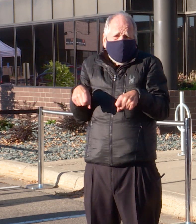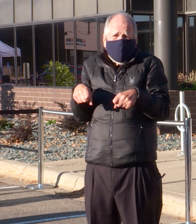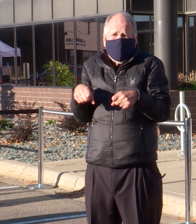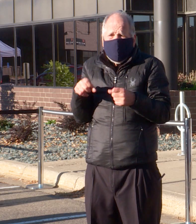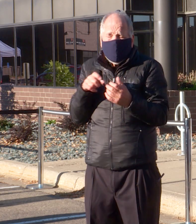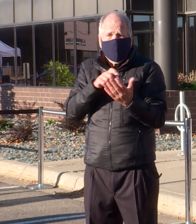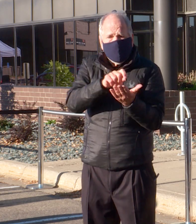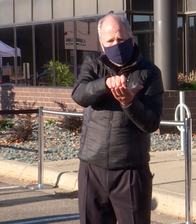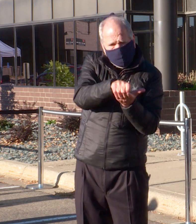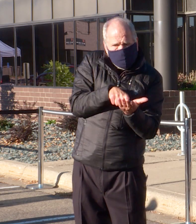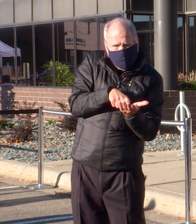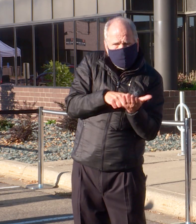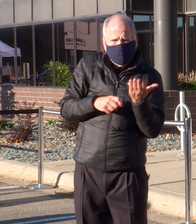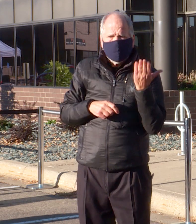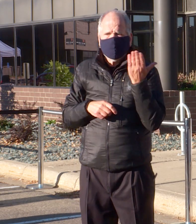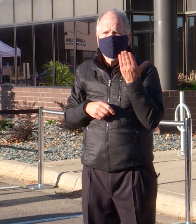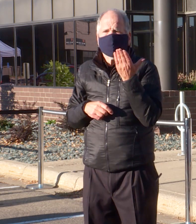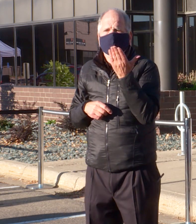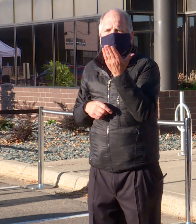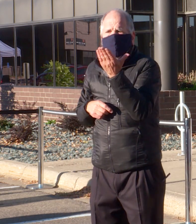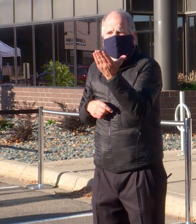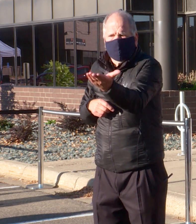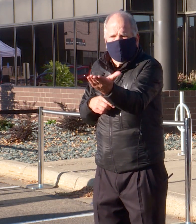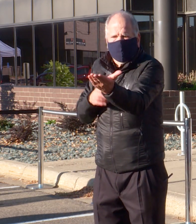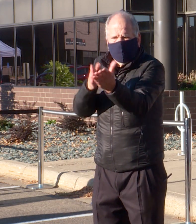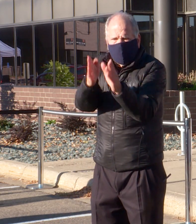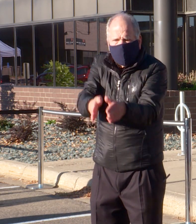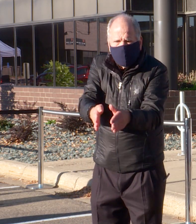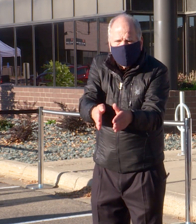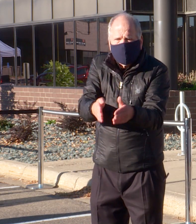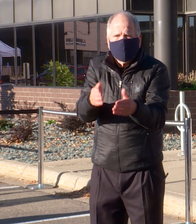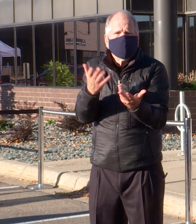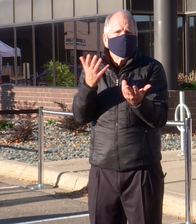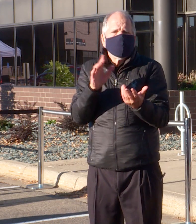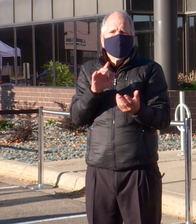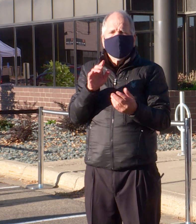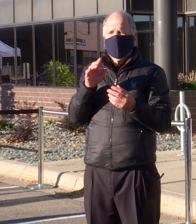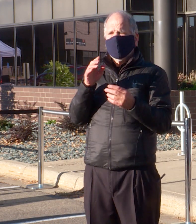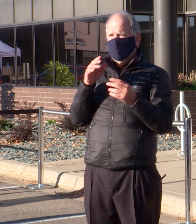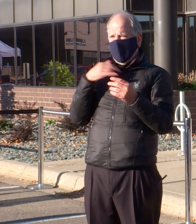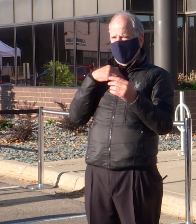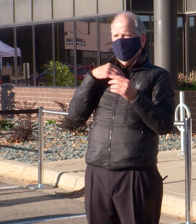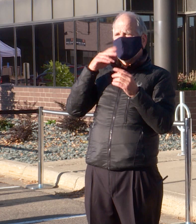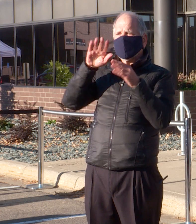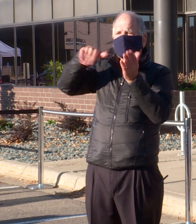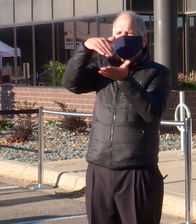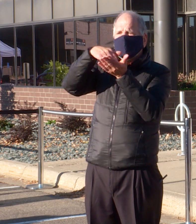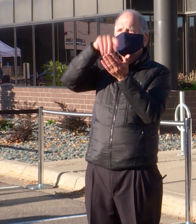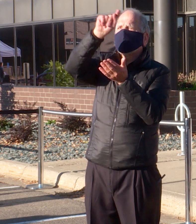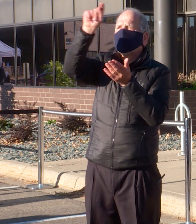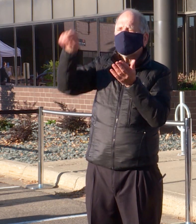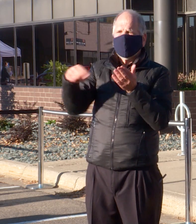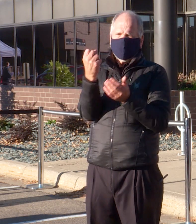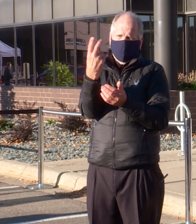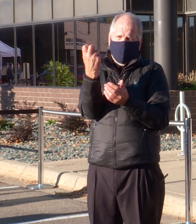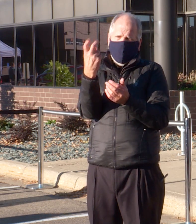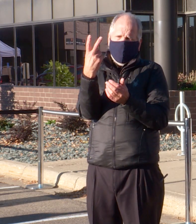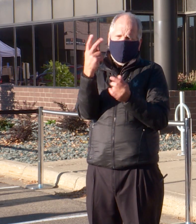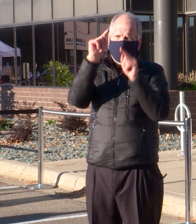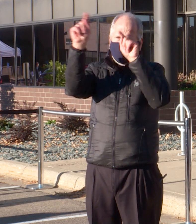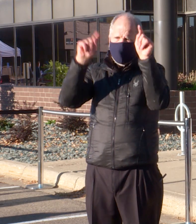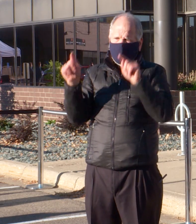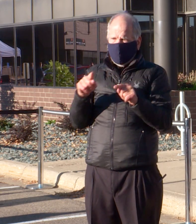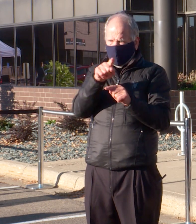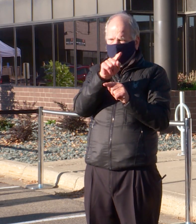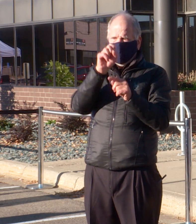to fully staffed locations throughout the city. Currently, here at our Early